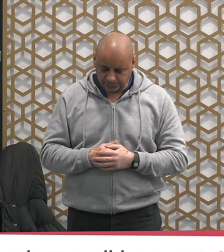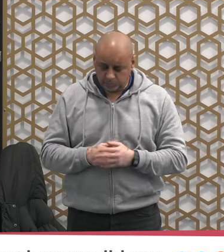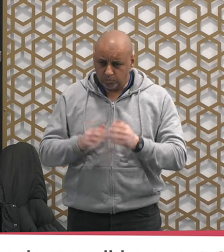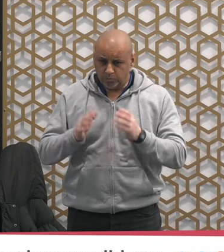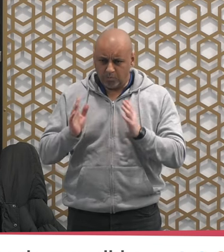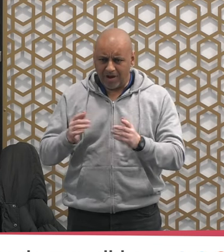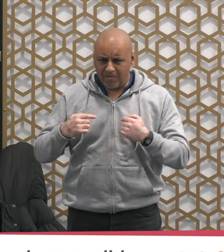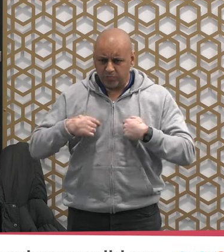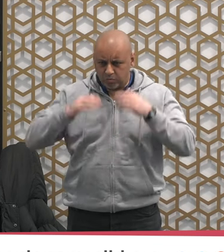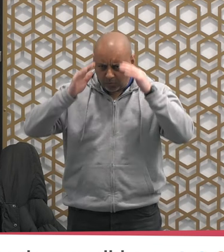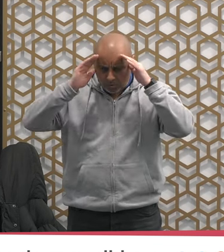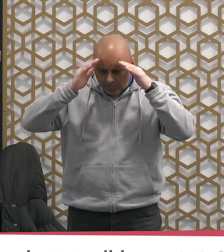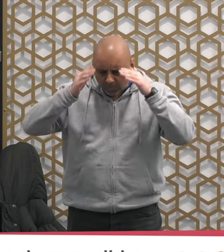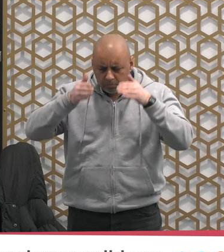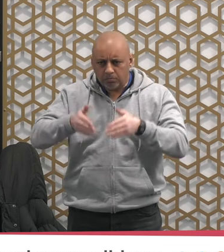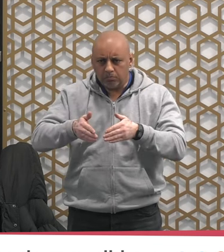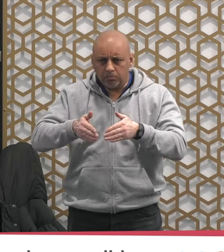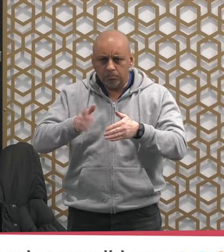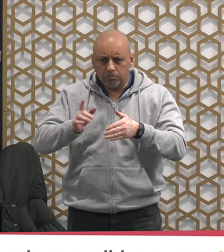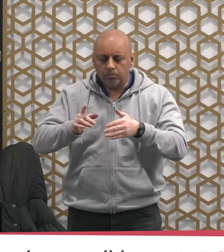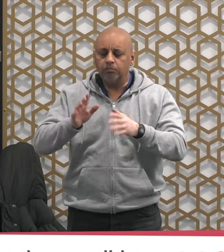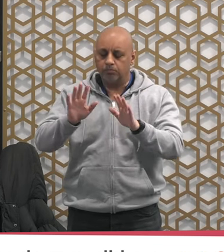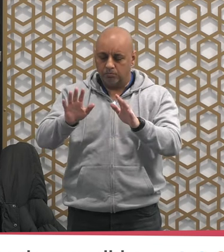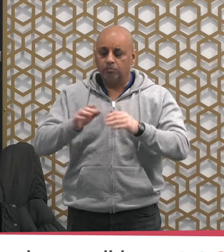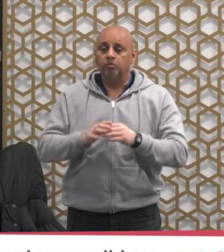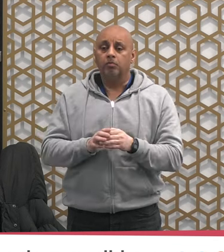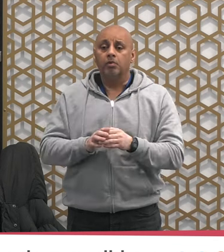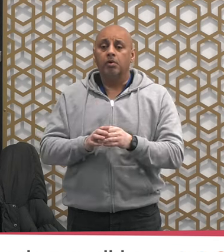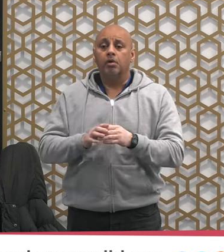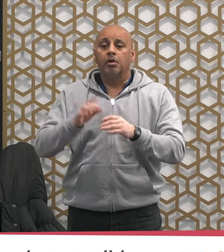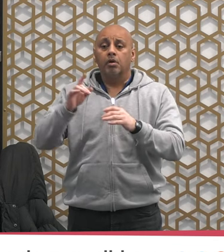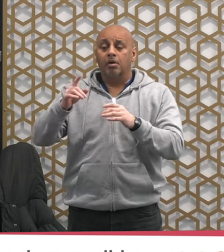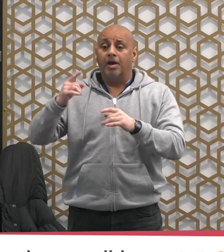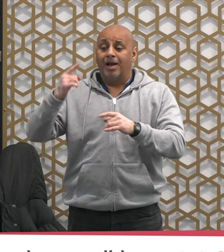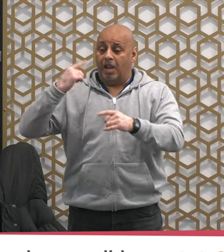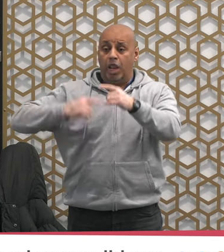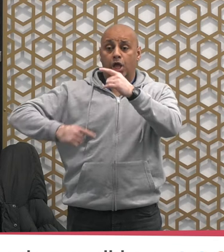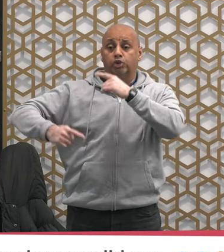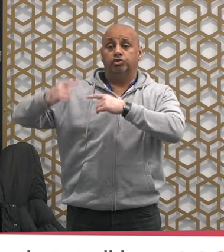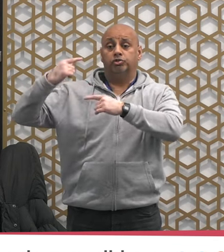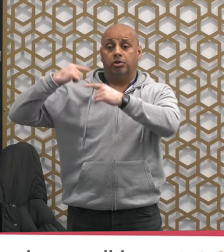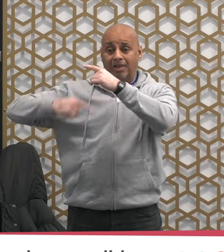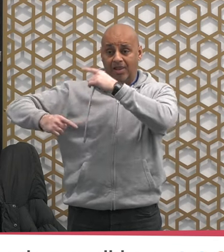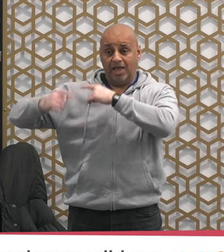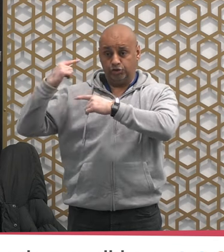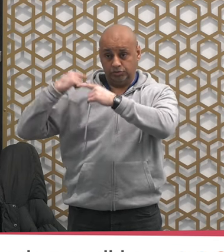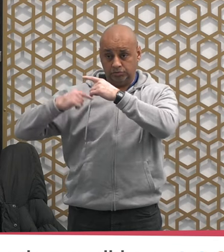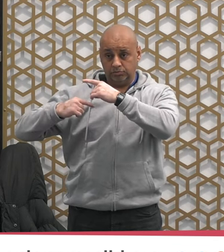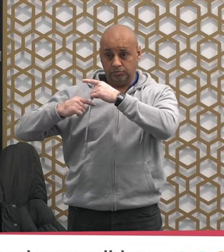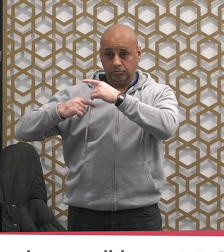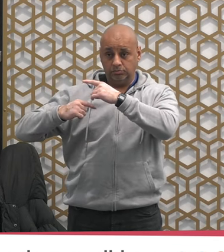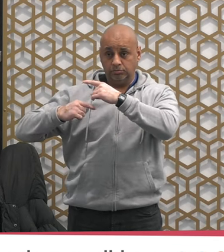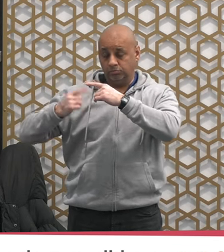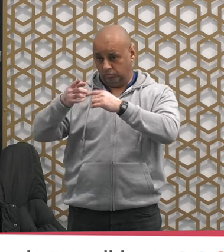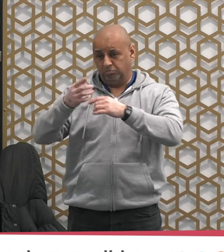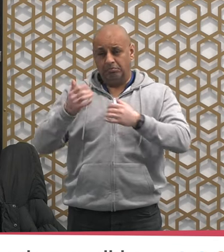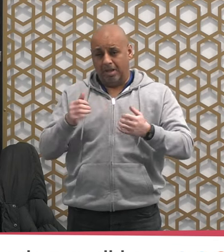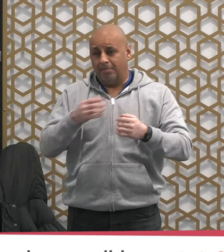that if you have missed any fast last Ramadan due to your travel due to